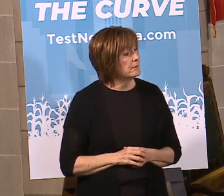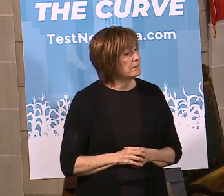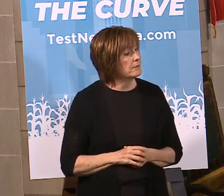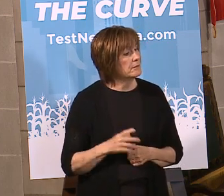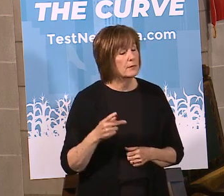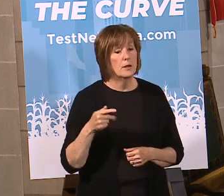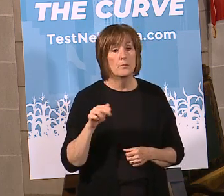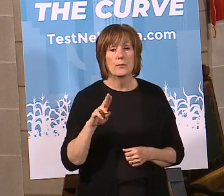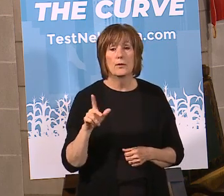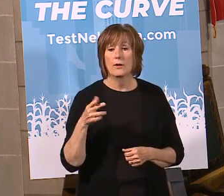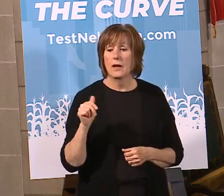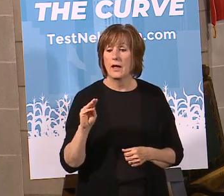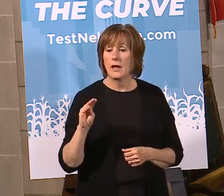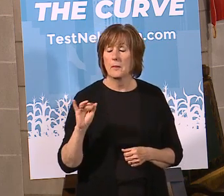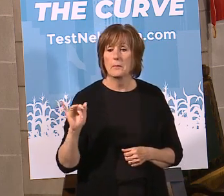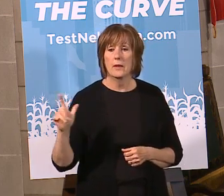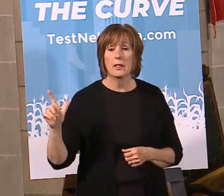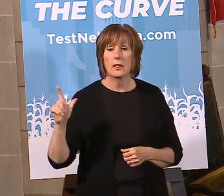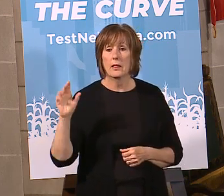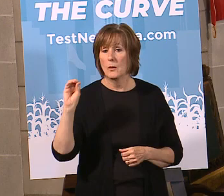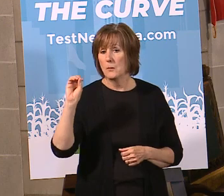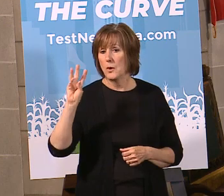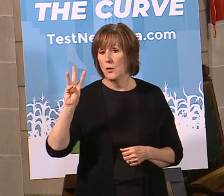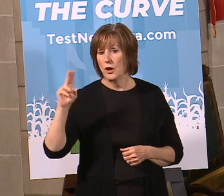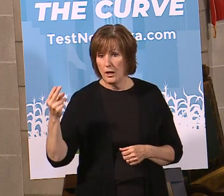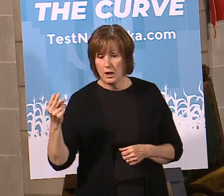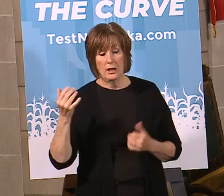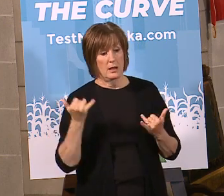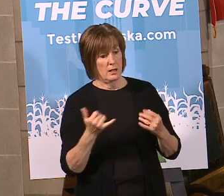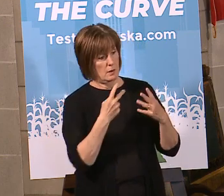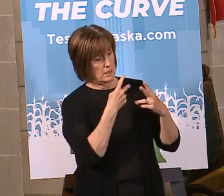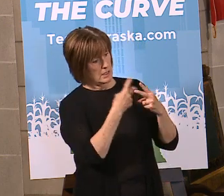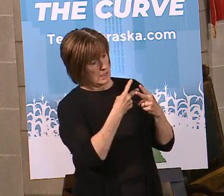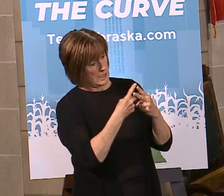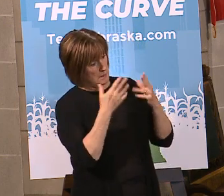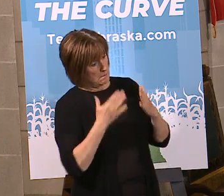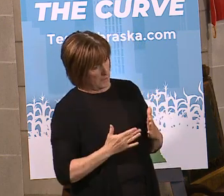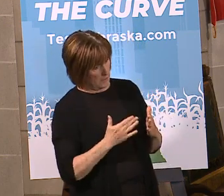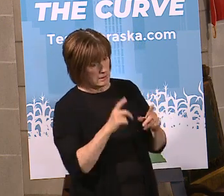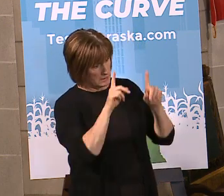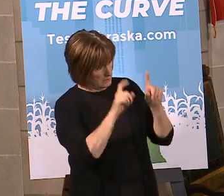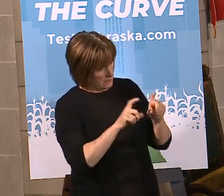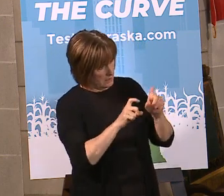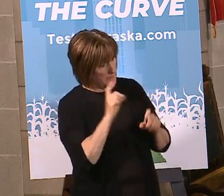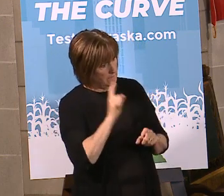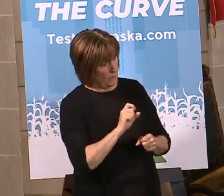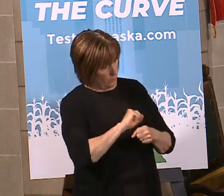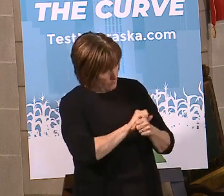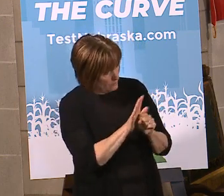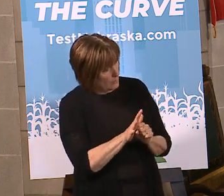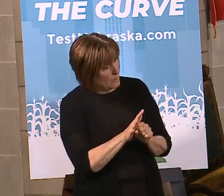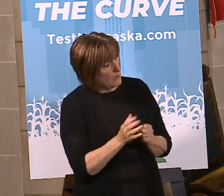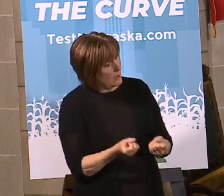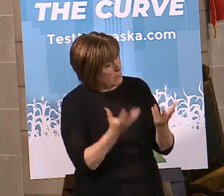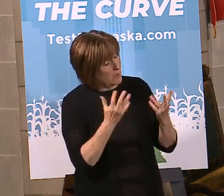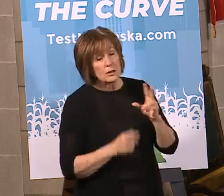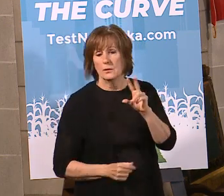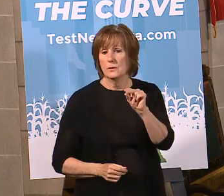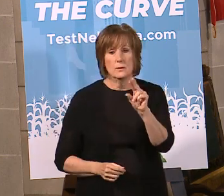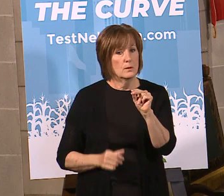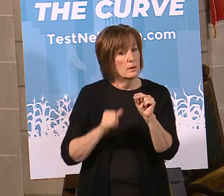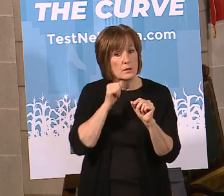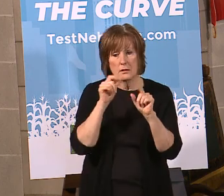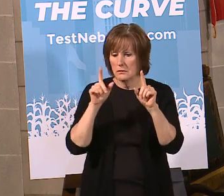Paul Hamill, Omaha World Herald. Are inmates now being tested for COVID-19? If so, how many? No, we're not testing